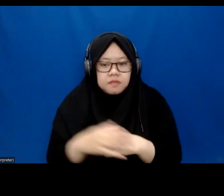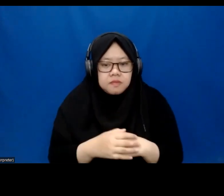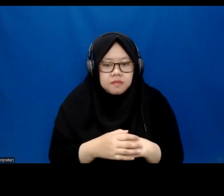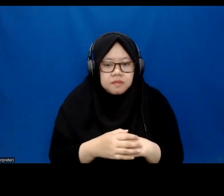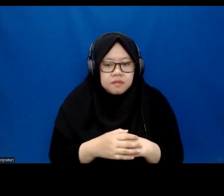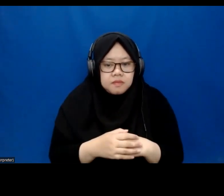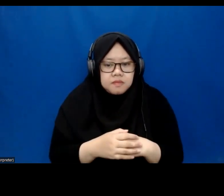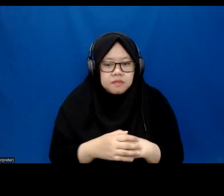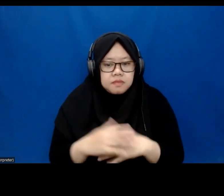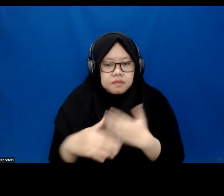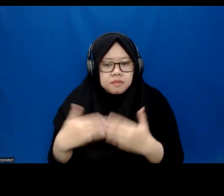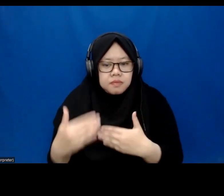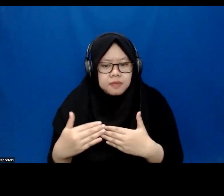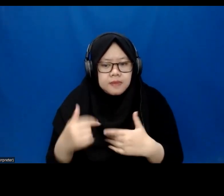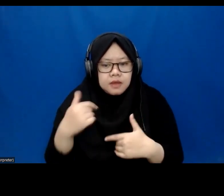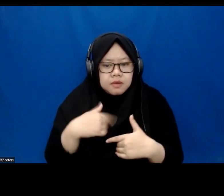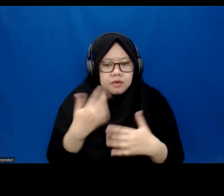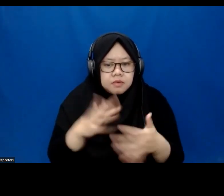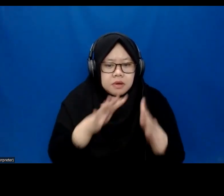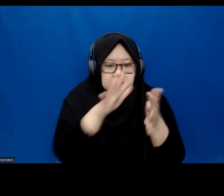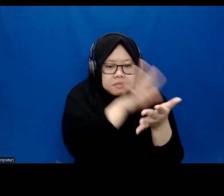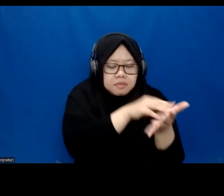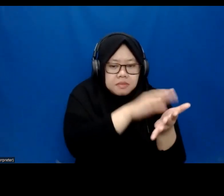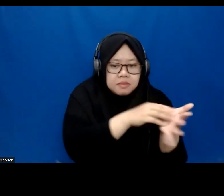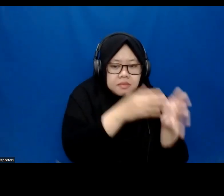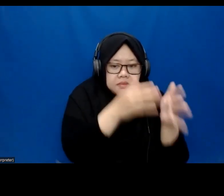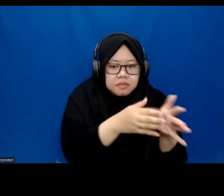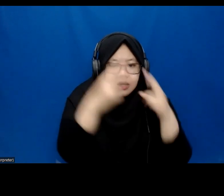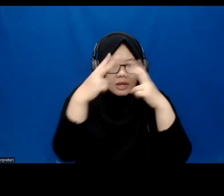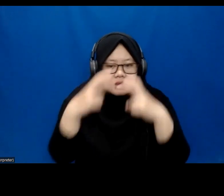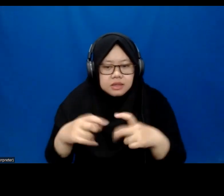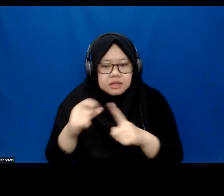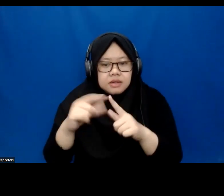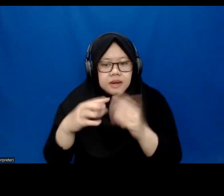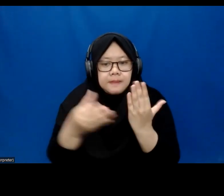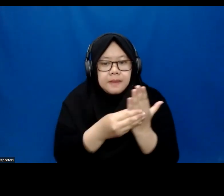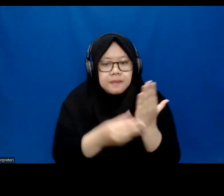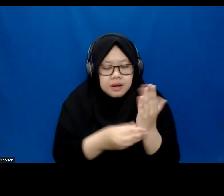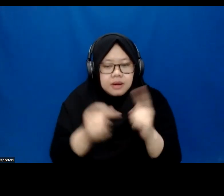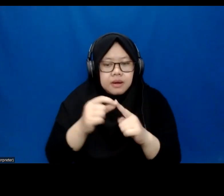So after the field study and also the research paper that we discovered,